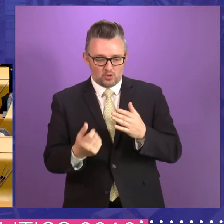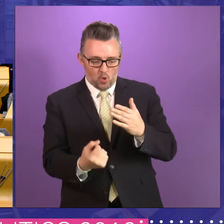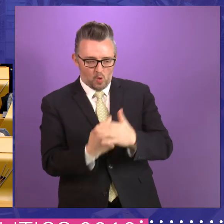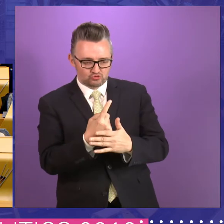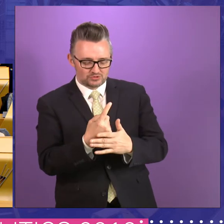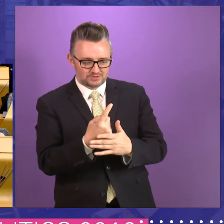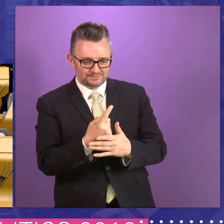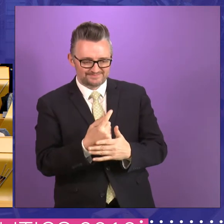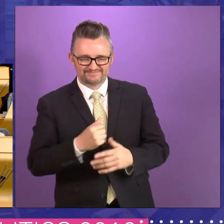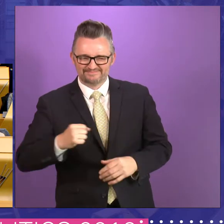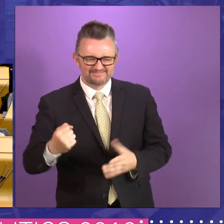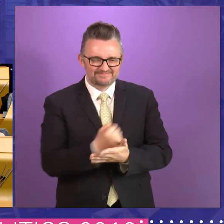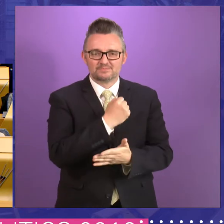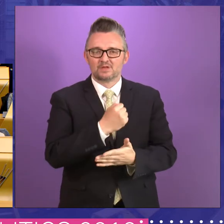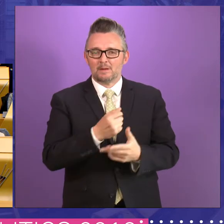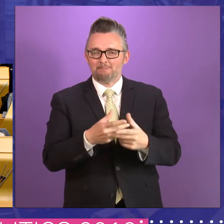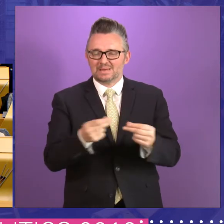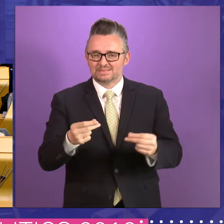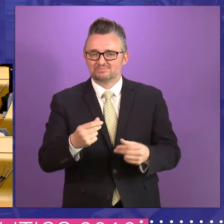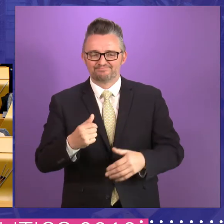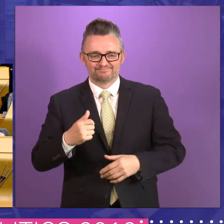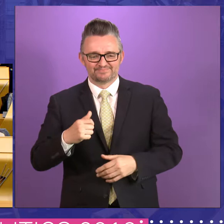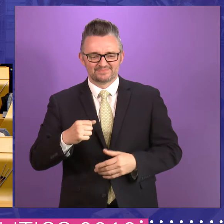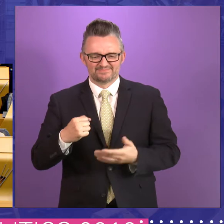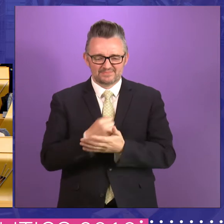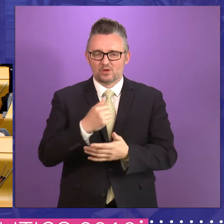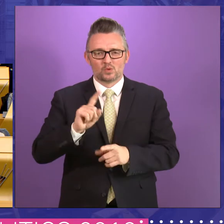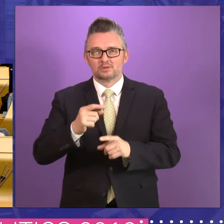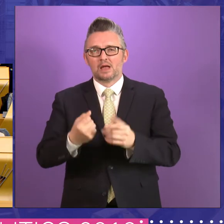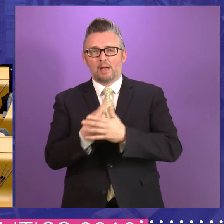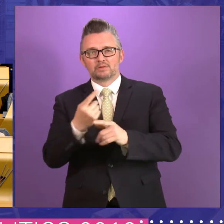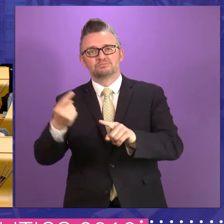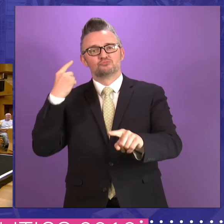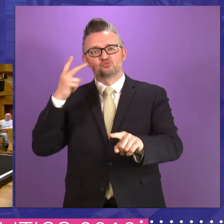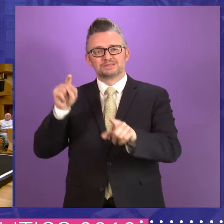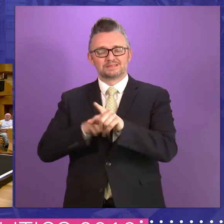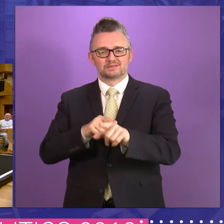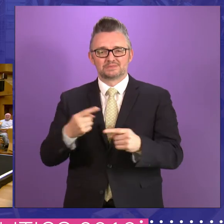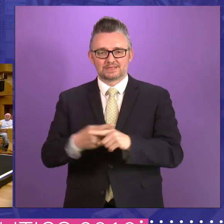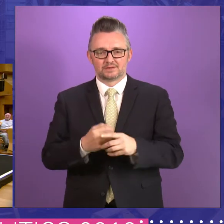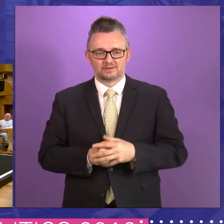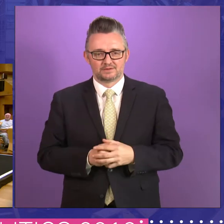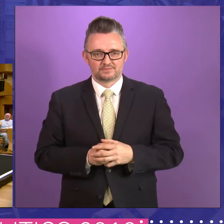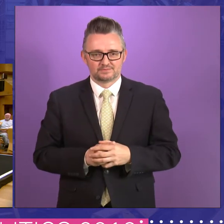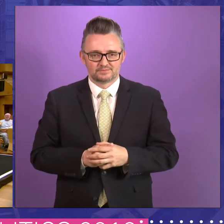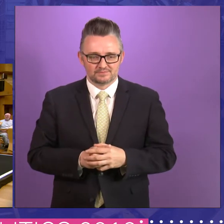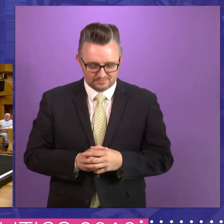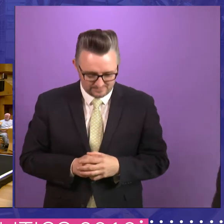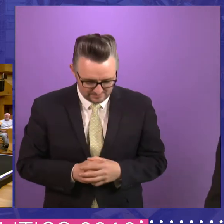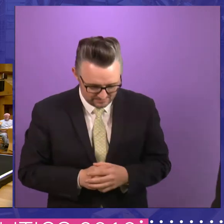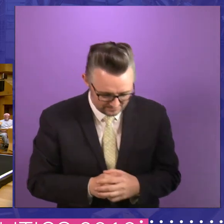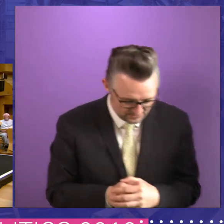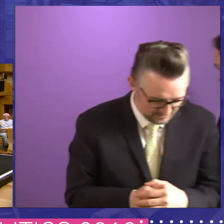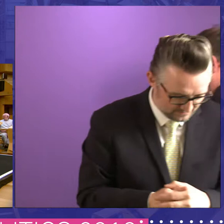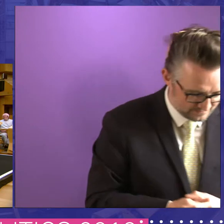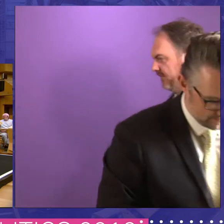their own personal experience, perhaps, and, uh, regrets, uh, over the last 20 years? Oh, that's always difficult. I can see all their